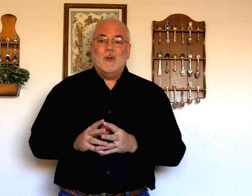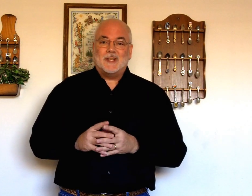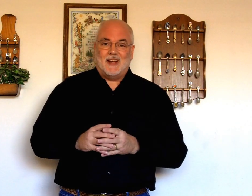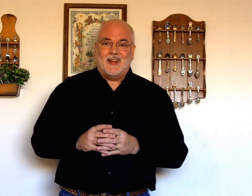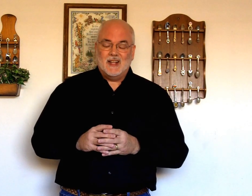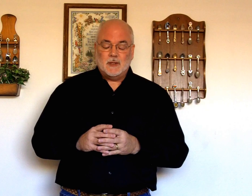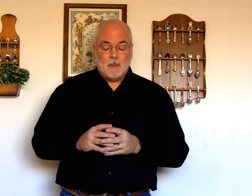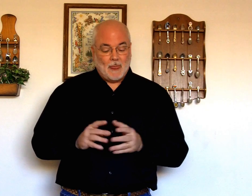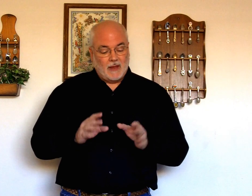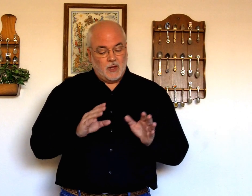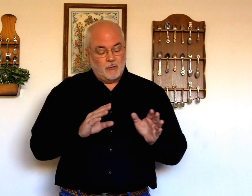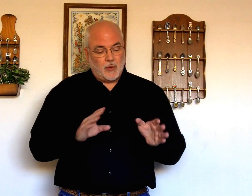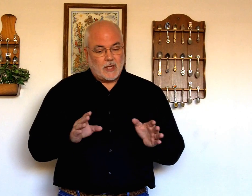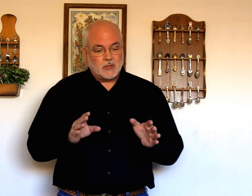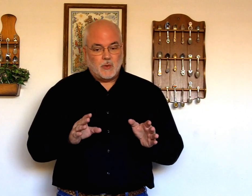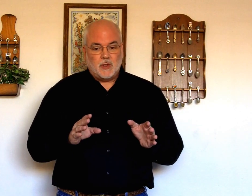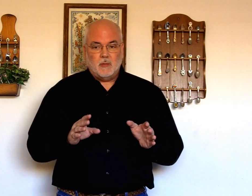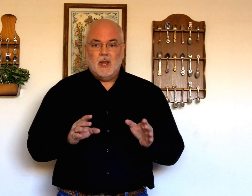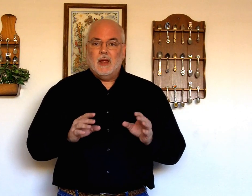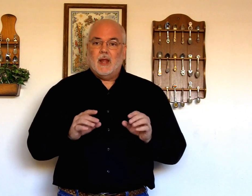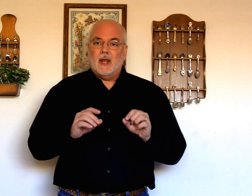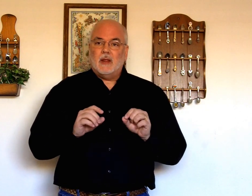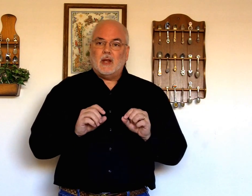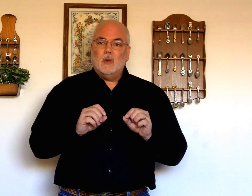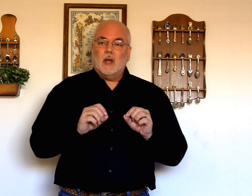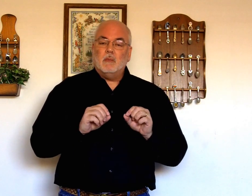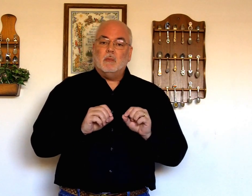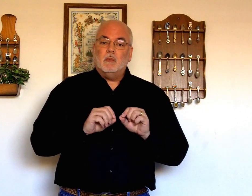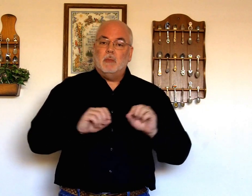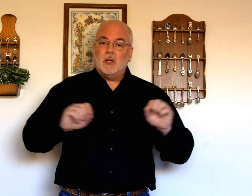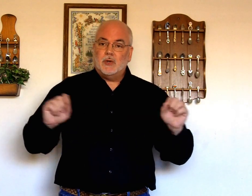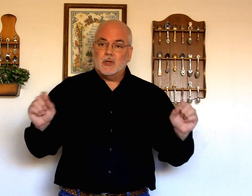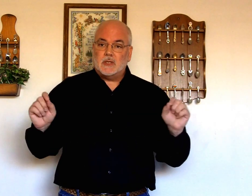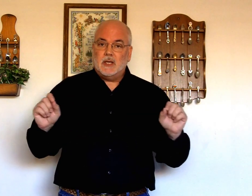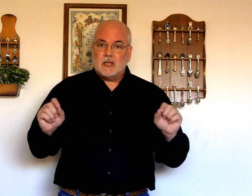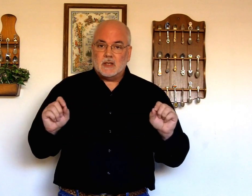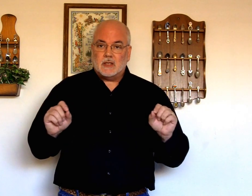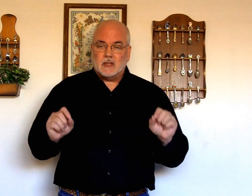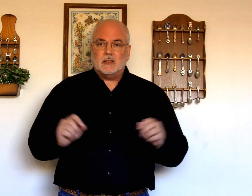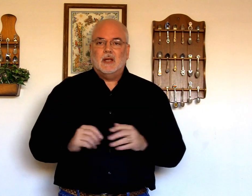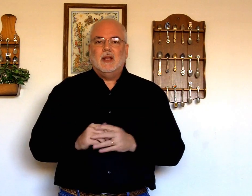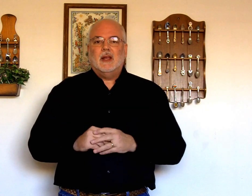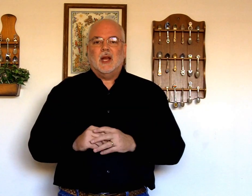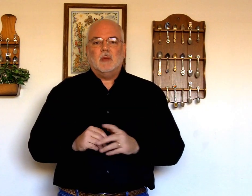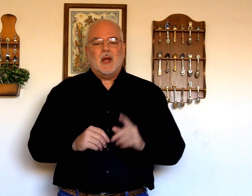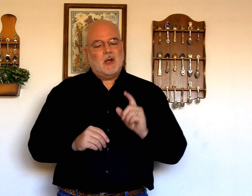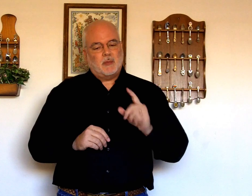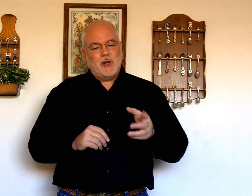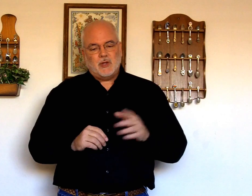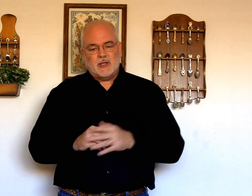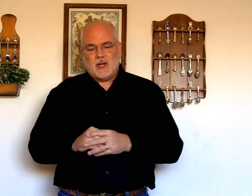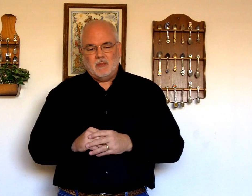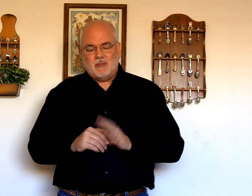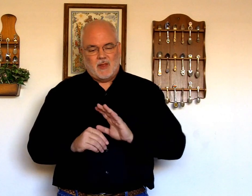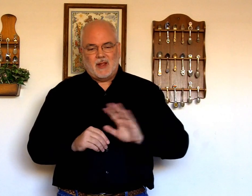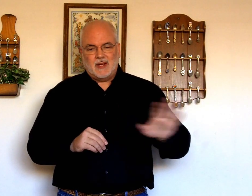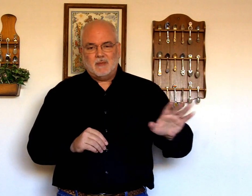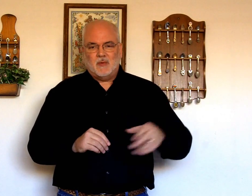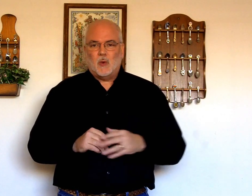the signs and that you practice with them and that you can build your sentences. And I'm not going to preach the same thing I did before